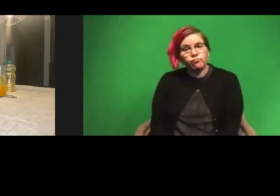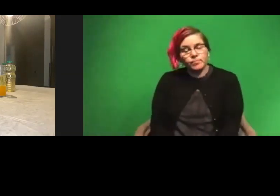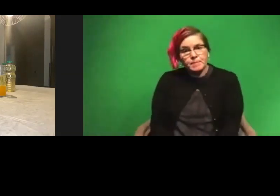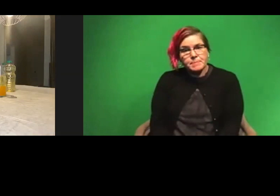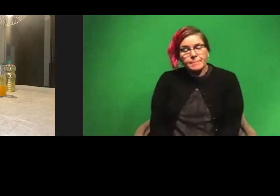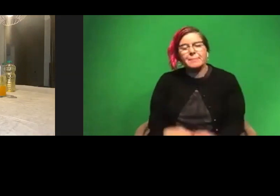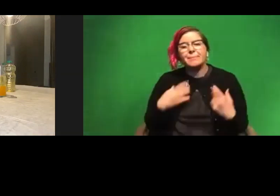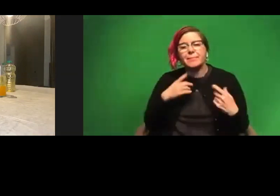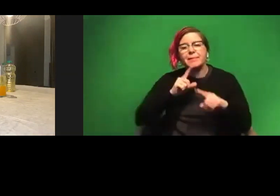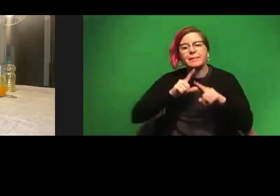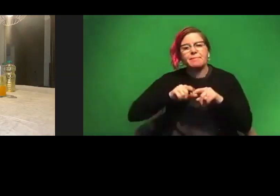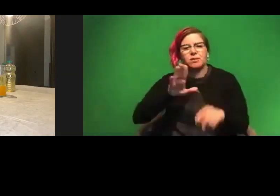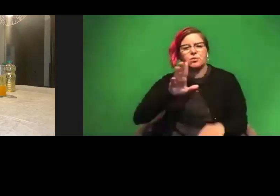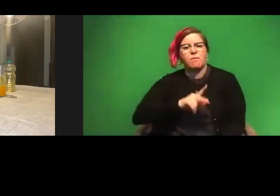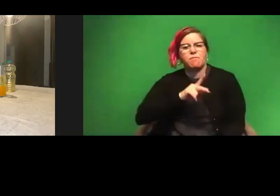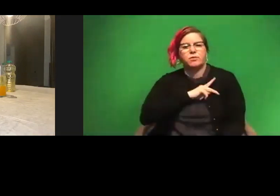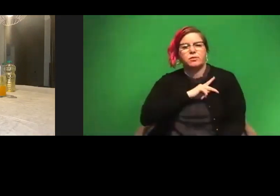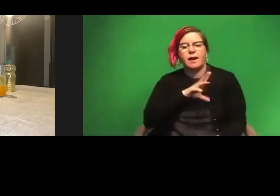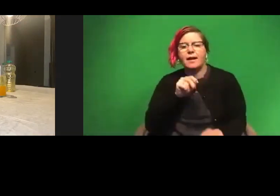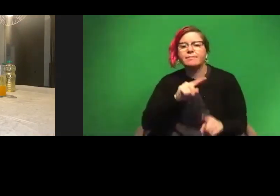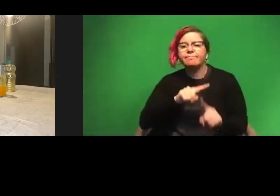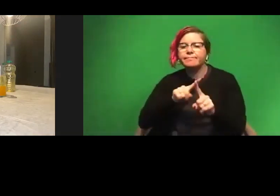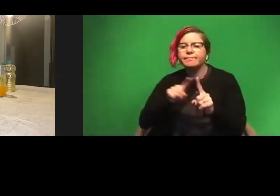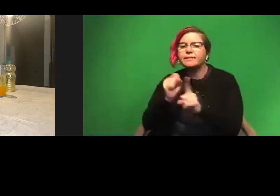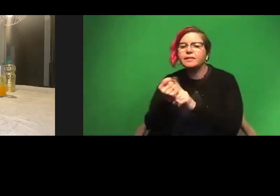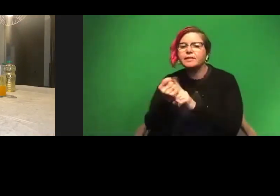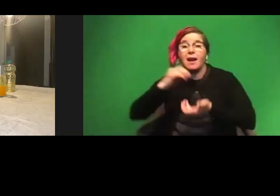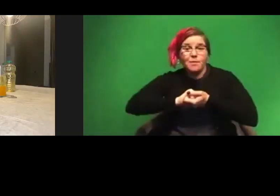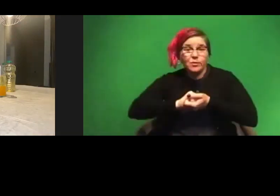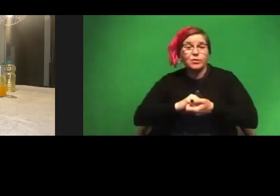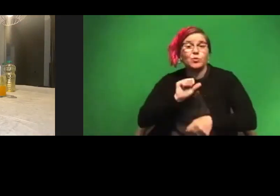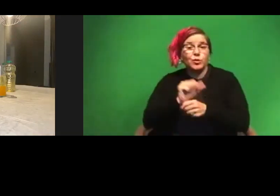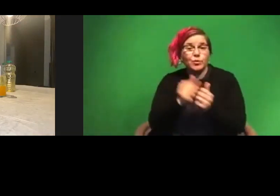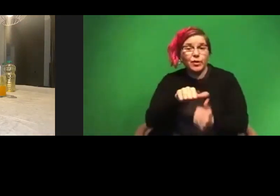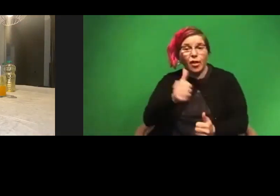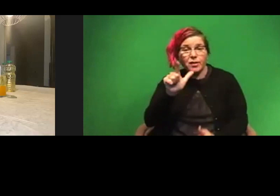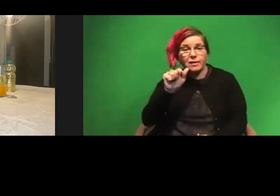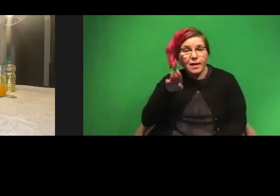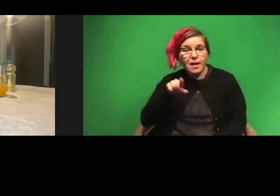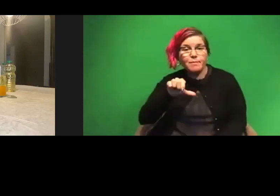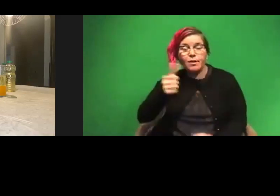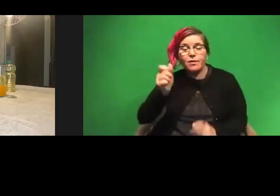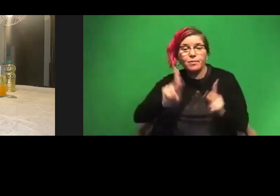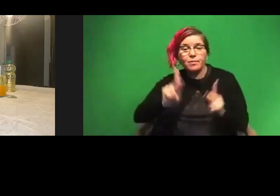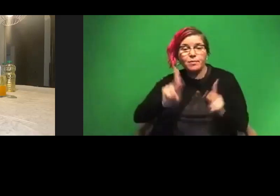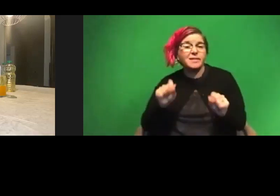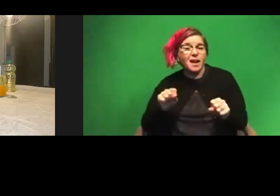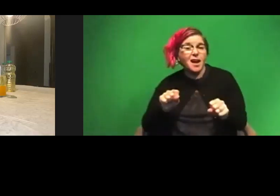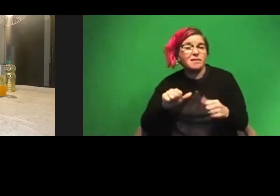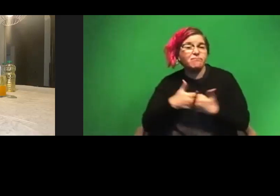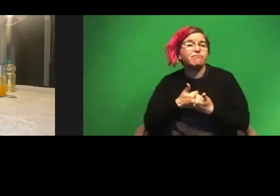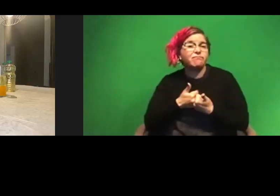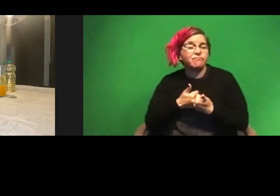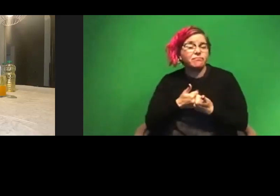it really depends on your personality in a lot of situations, um, collaborations or working with other labs or other people could be difficult at times.